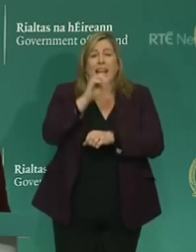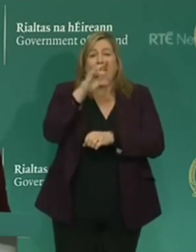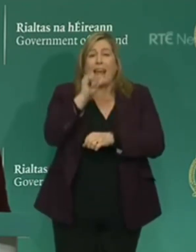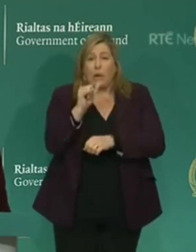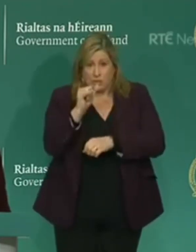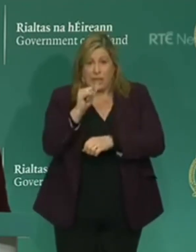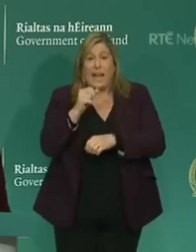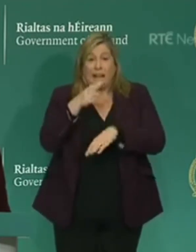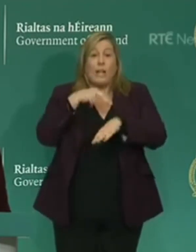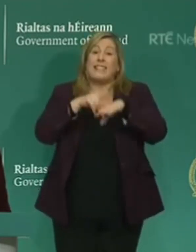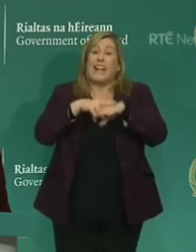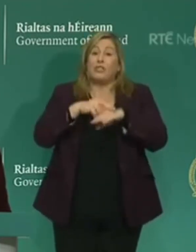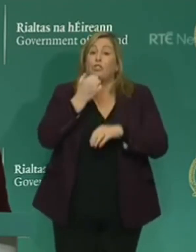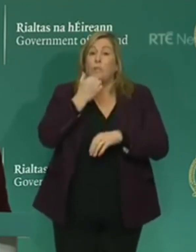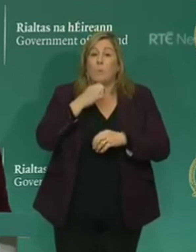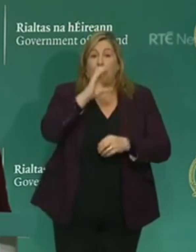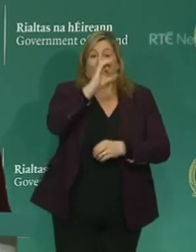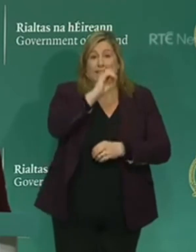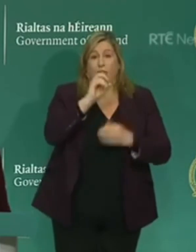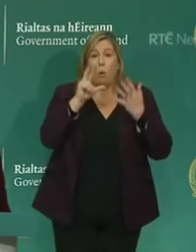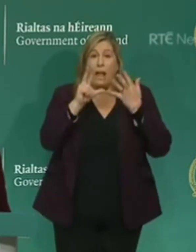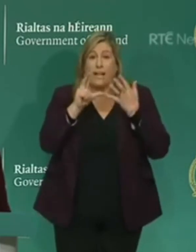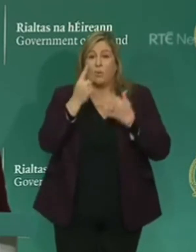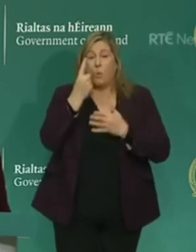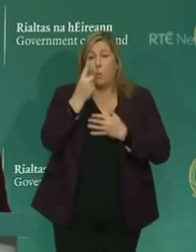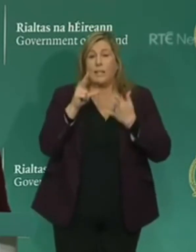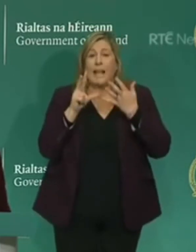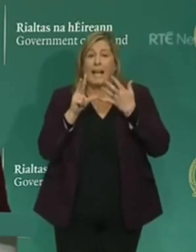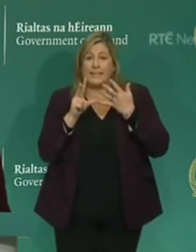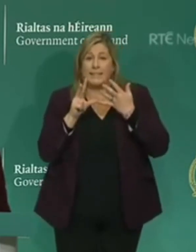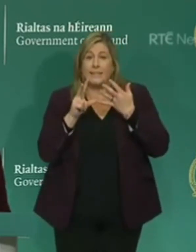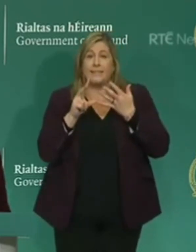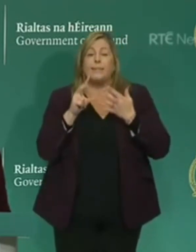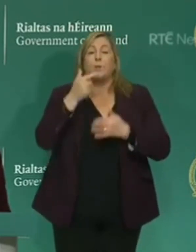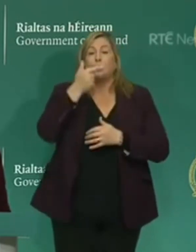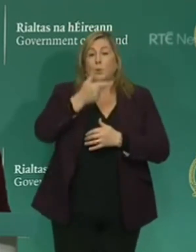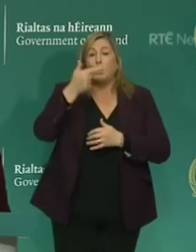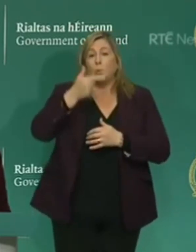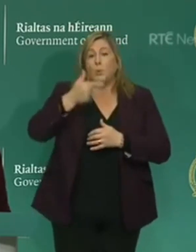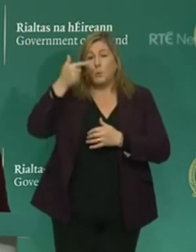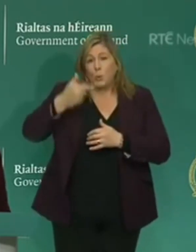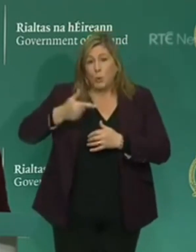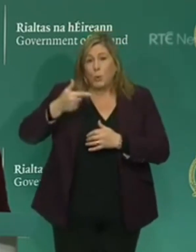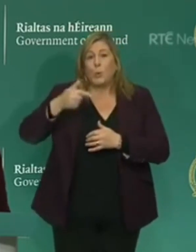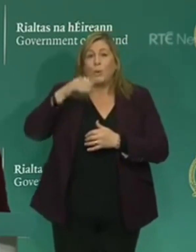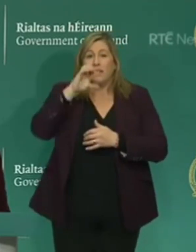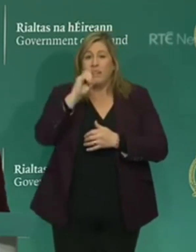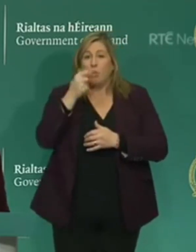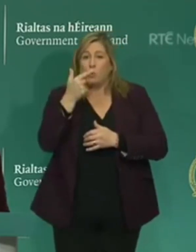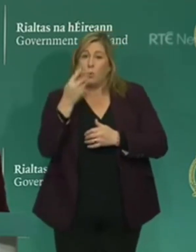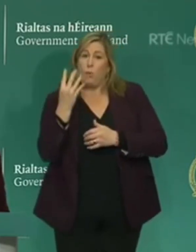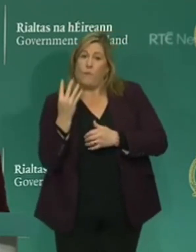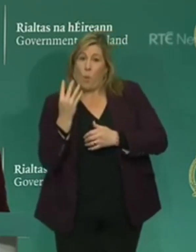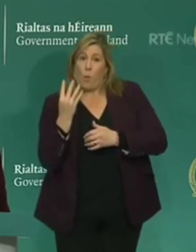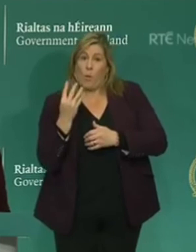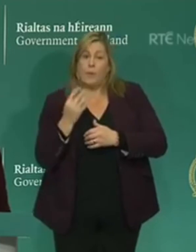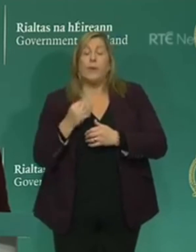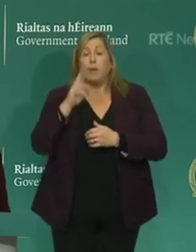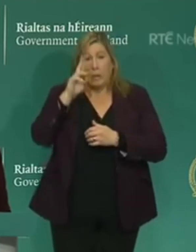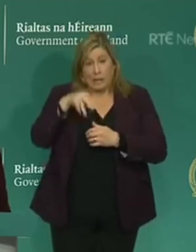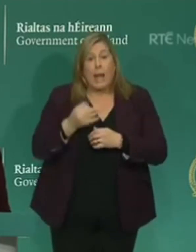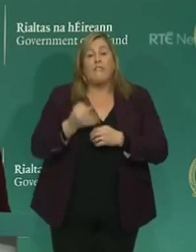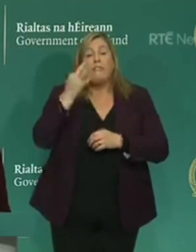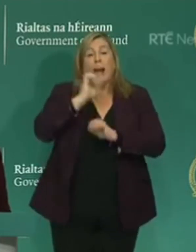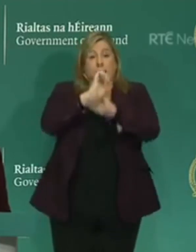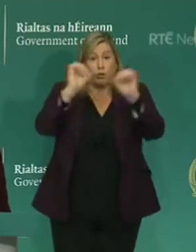which I'll give you again, 0818 222024. You can